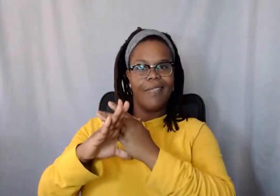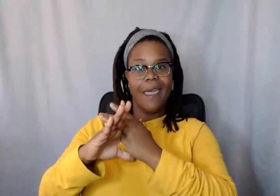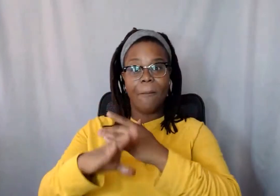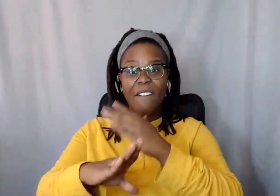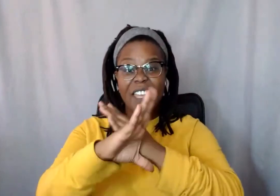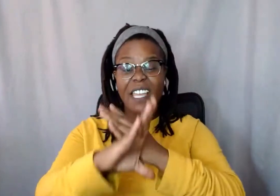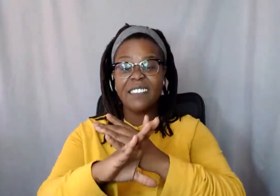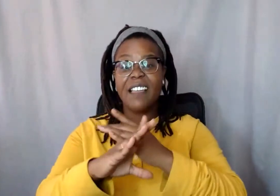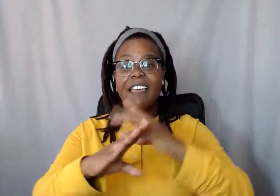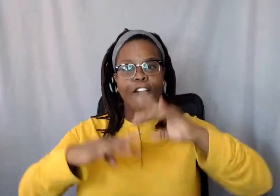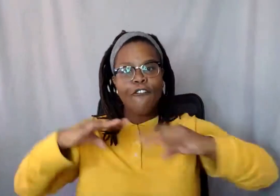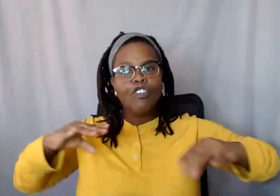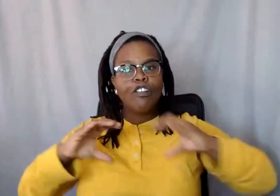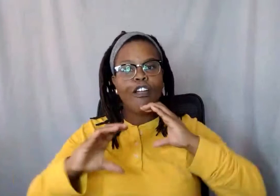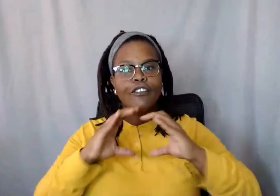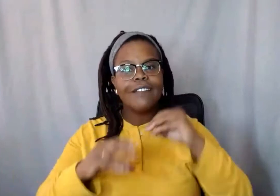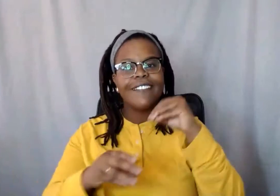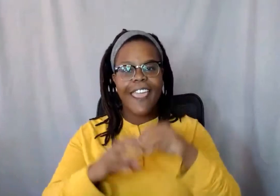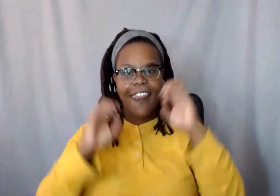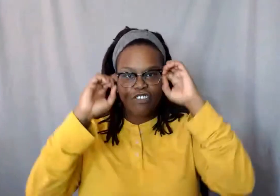and education from happening on campus?